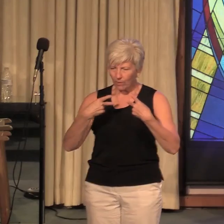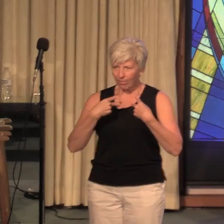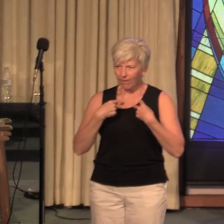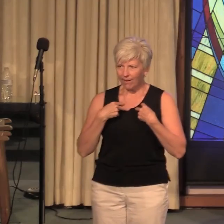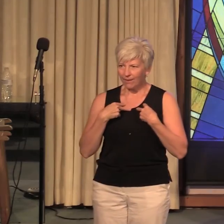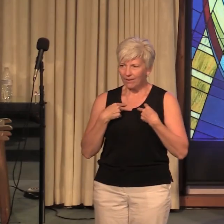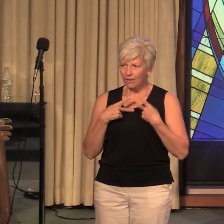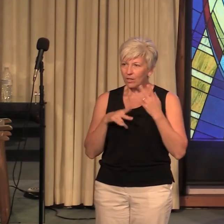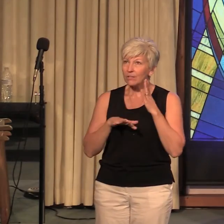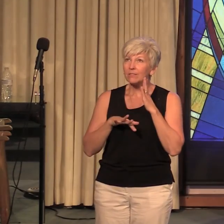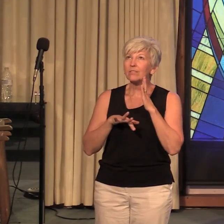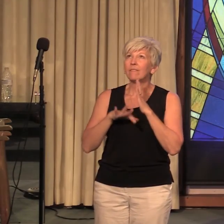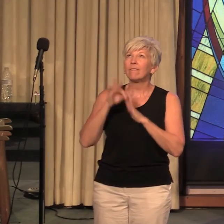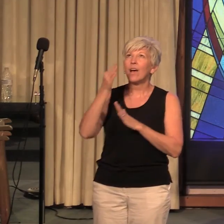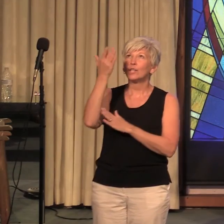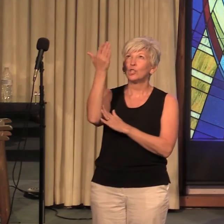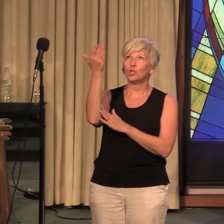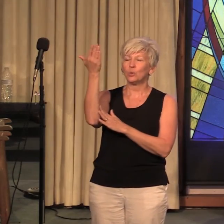to find you